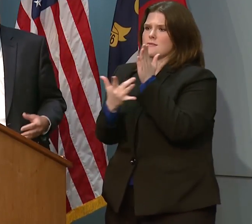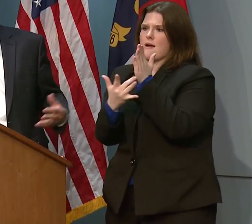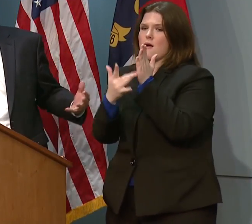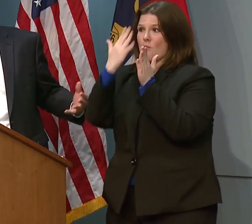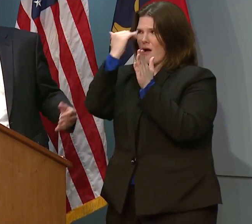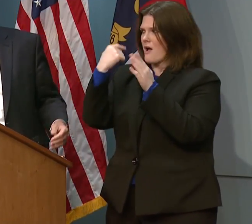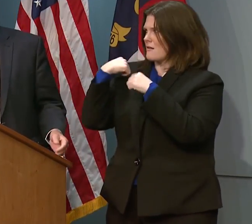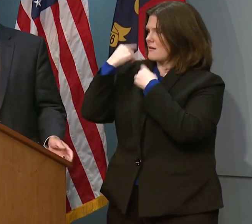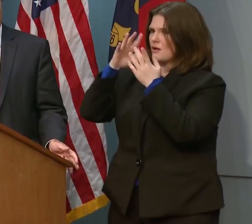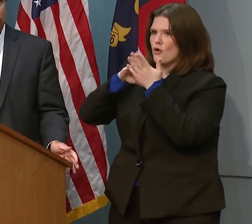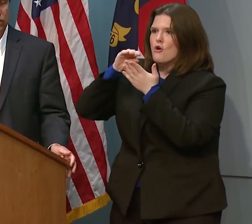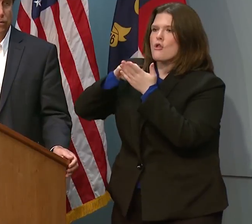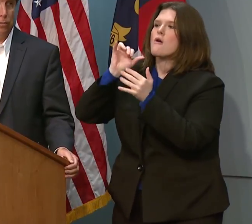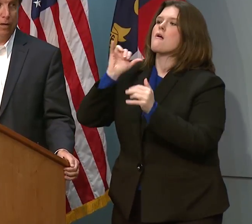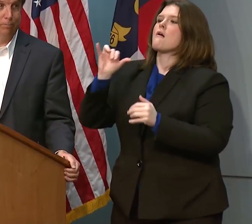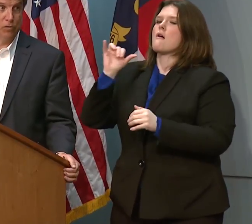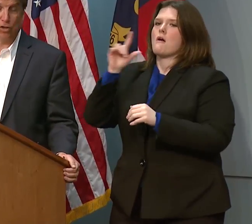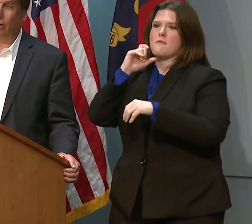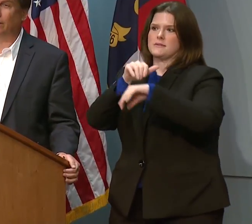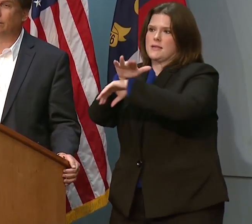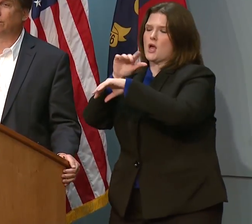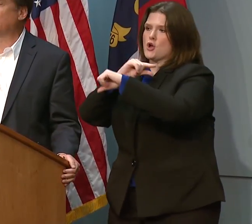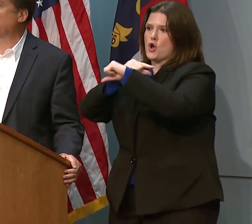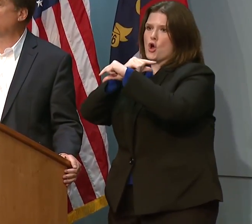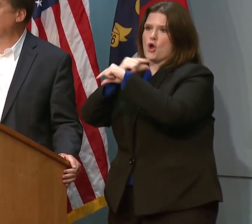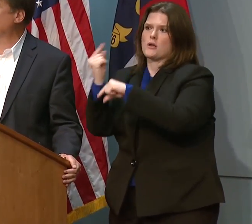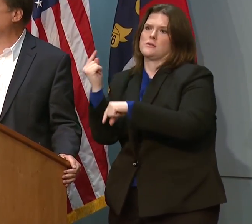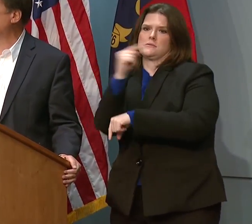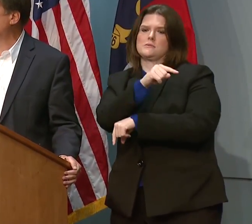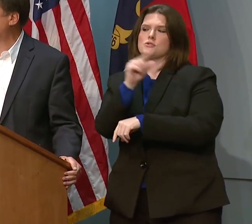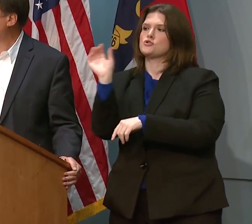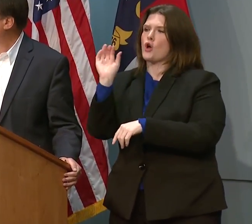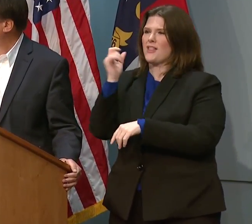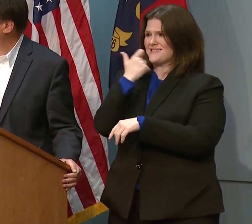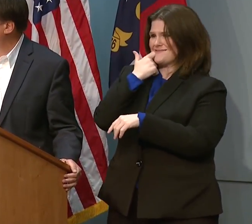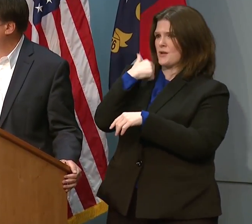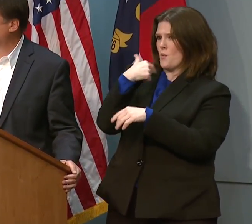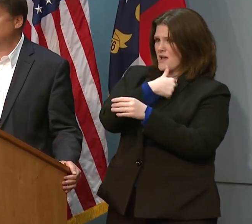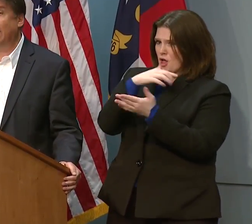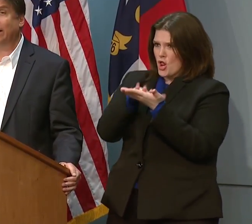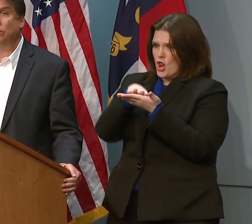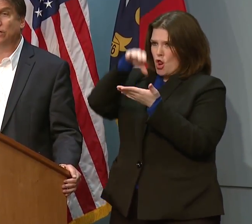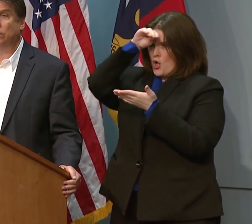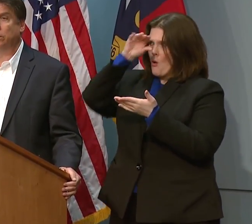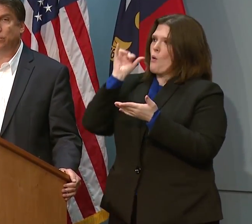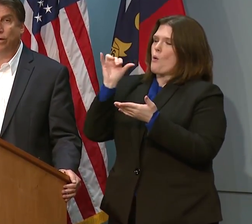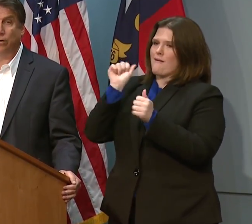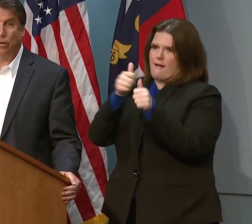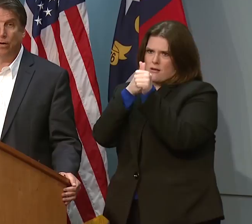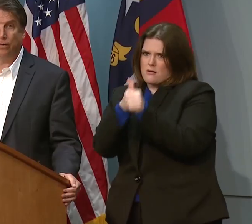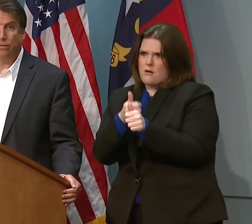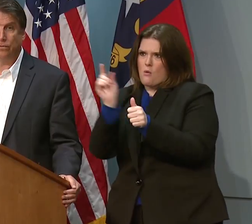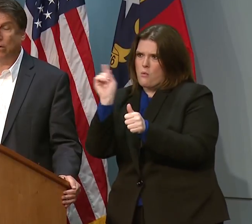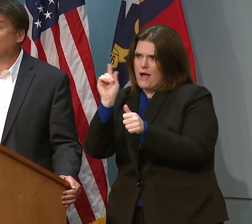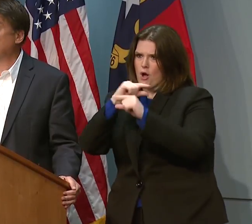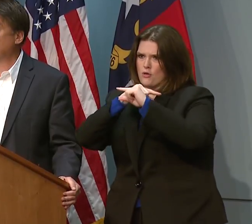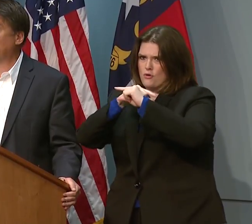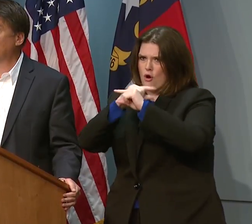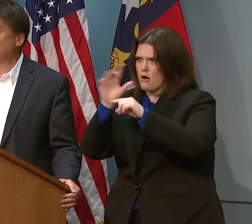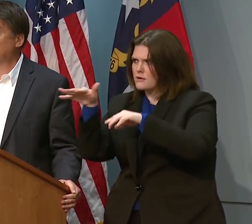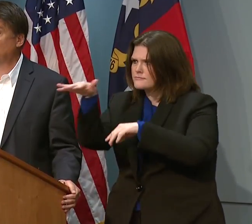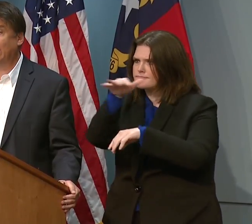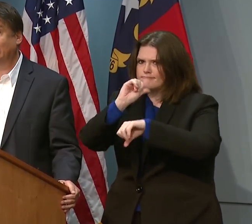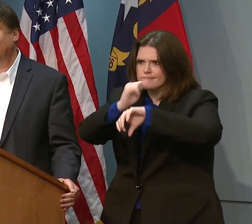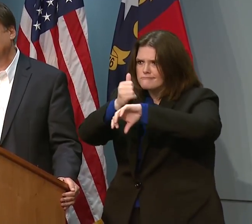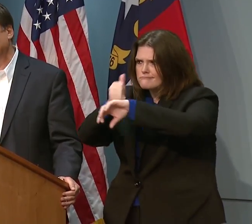learned in the deployment of guard to Charlotte a couple weeks ago where we have a better tracking system of where our guards are